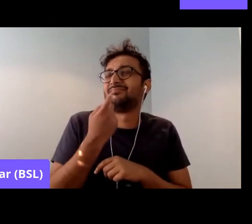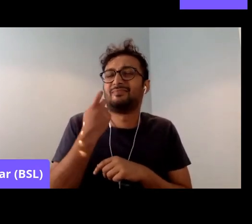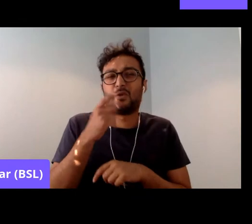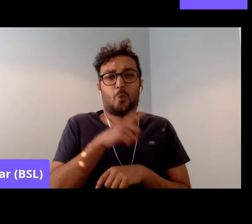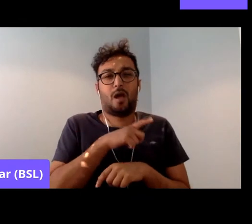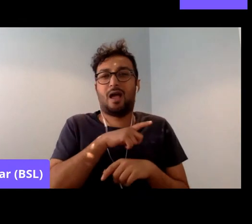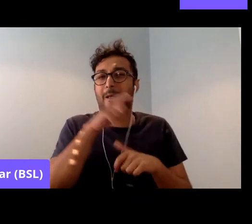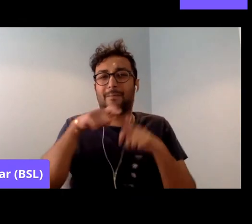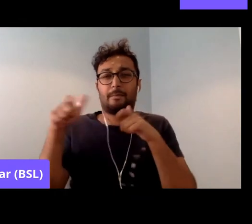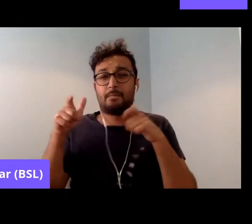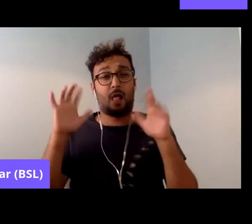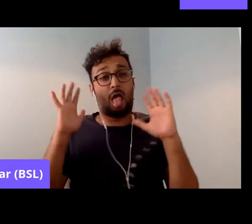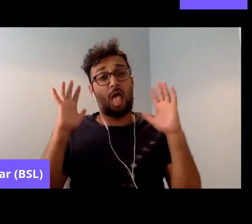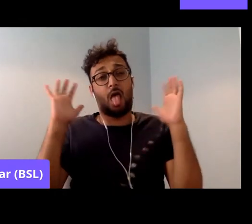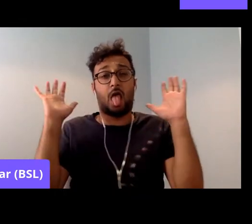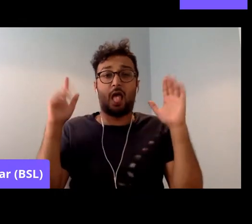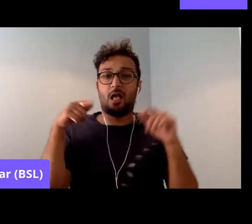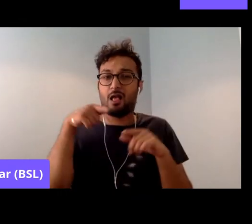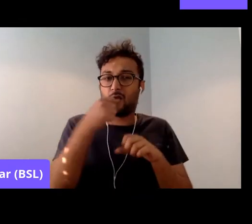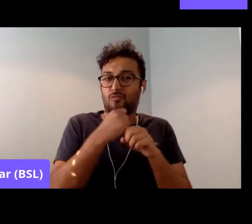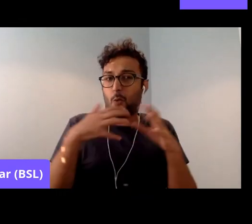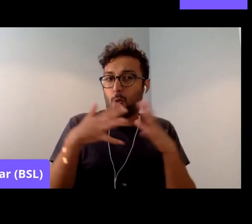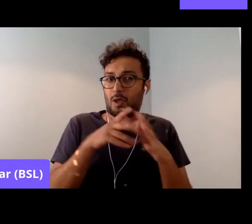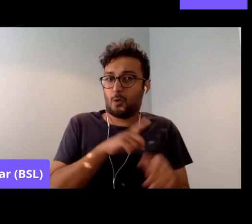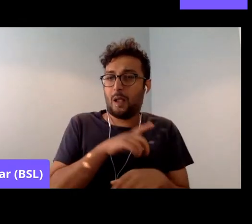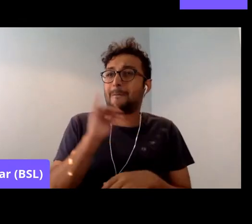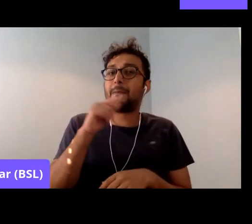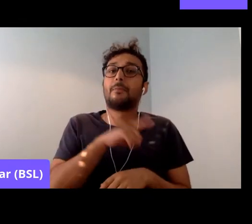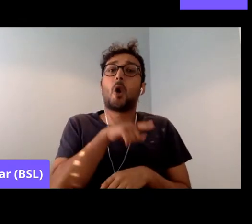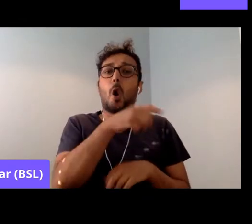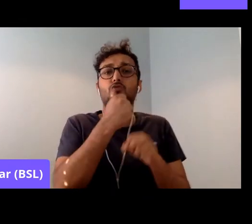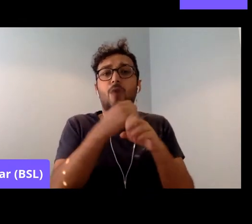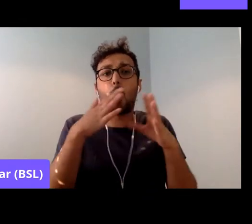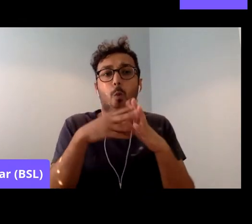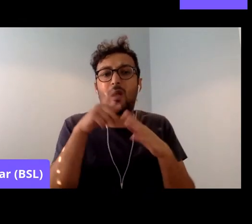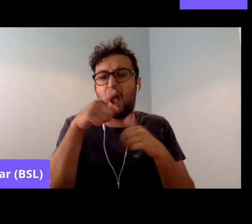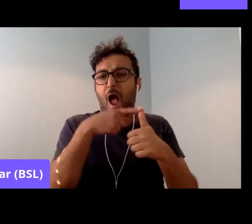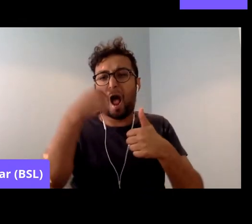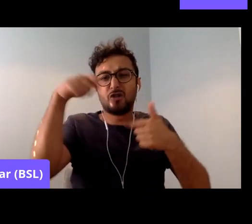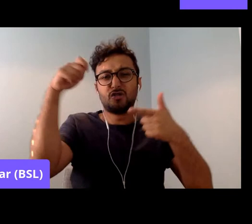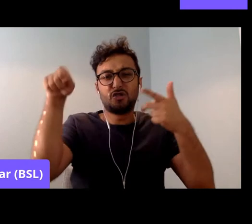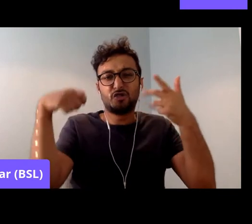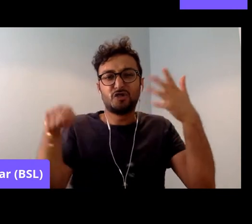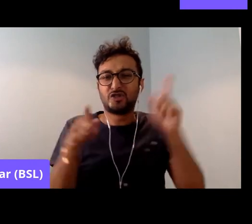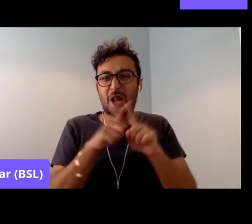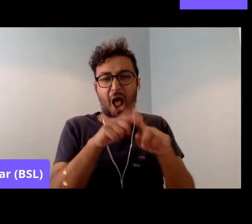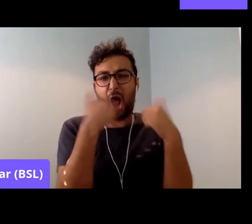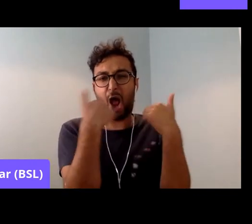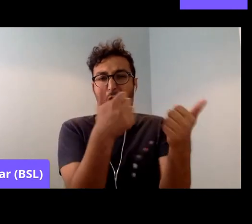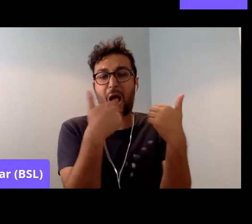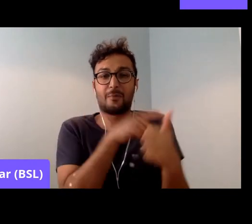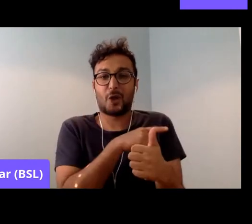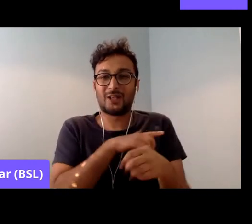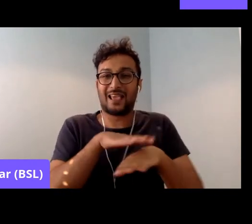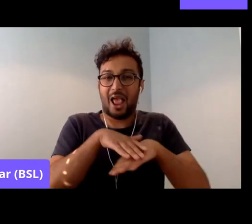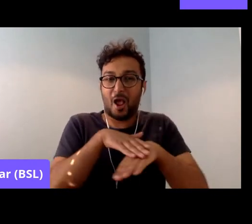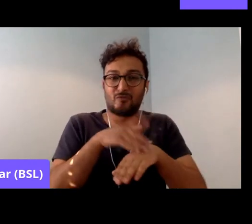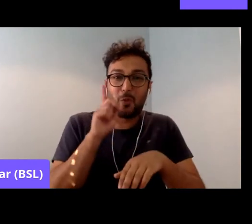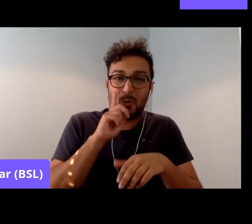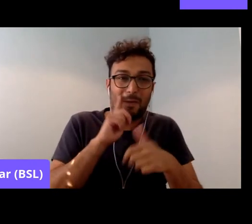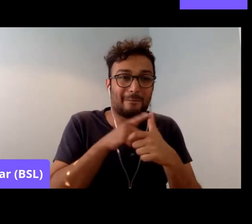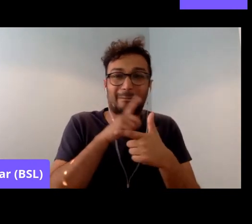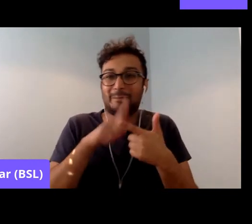Is it because it ticks all the boxes? It is Asian women, vulnerable workers, being supported by white,